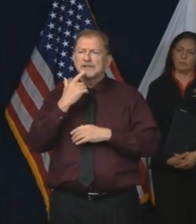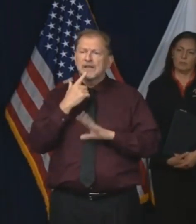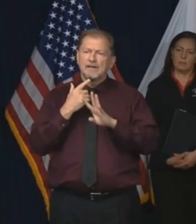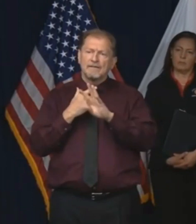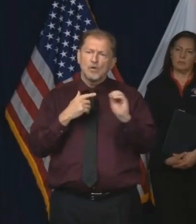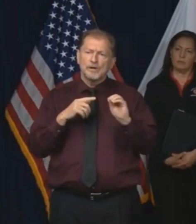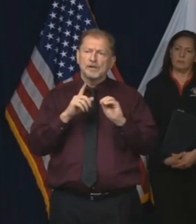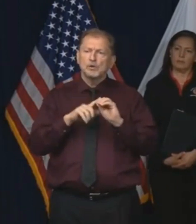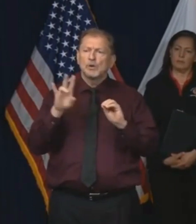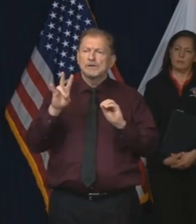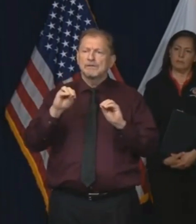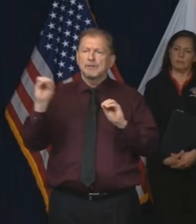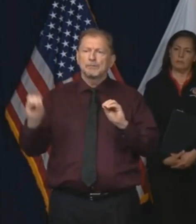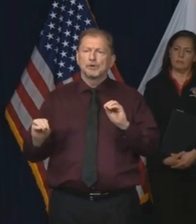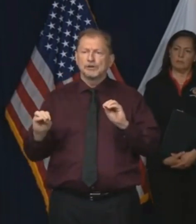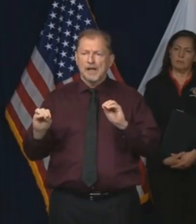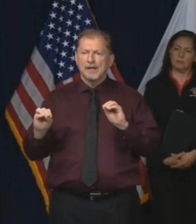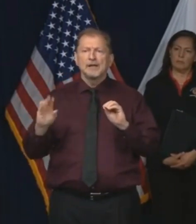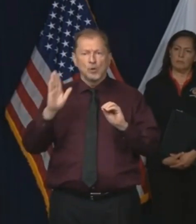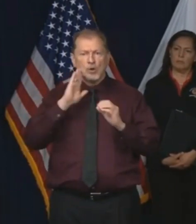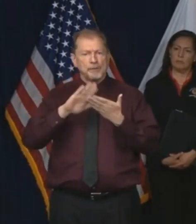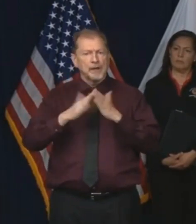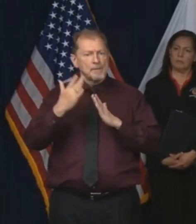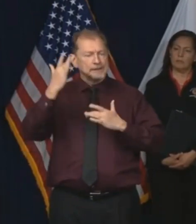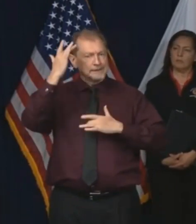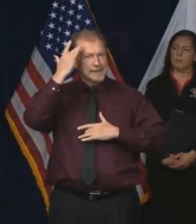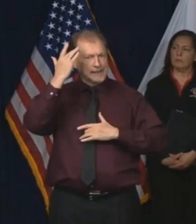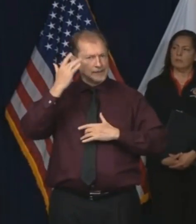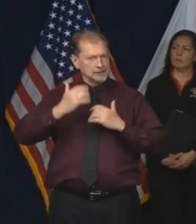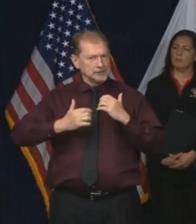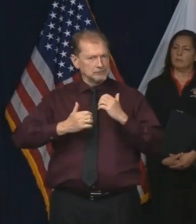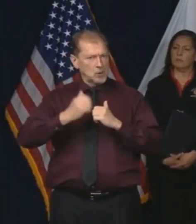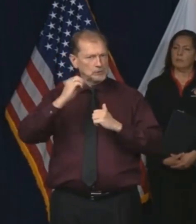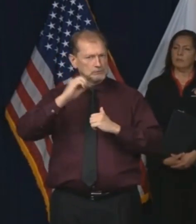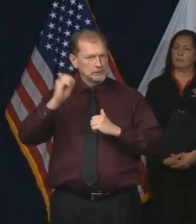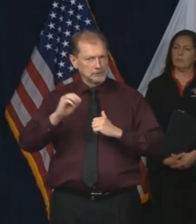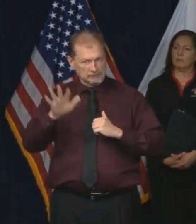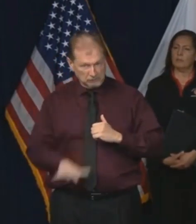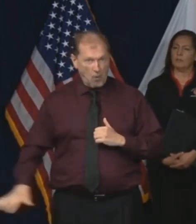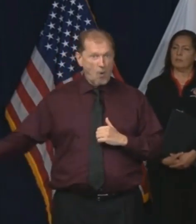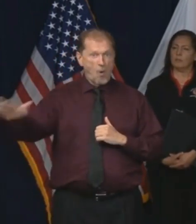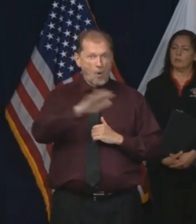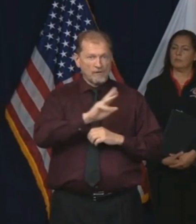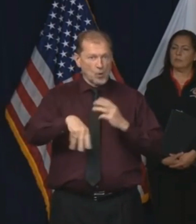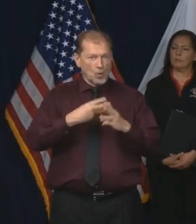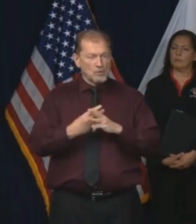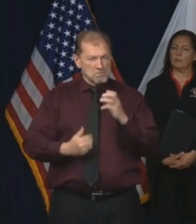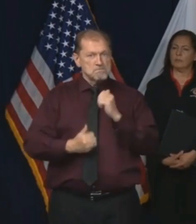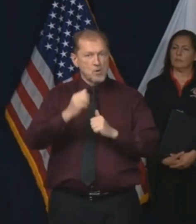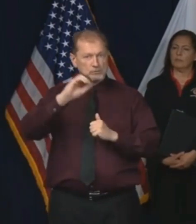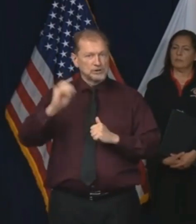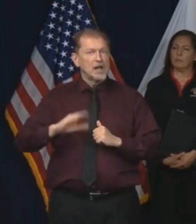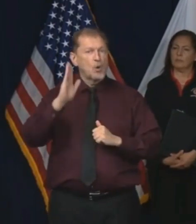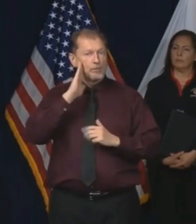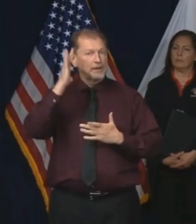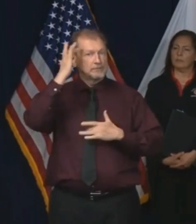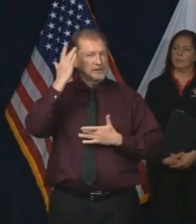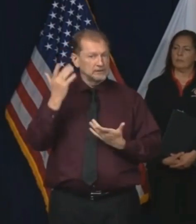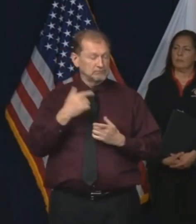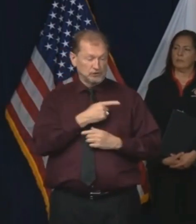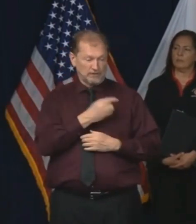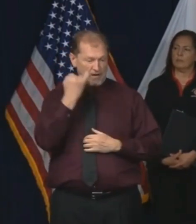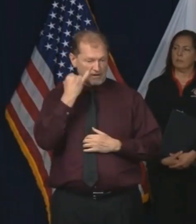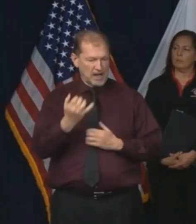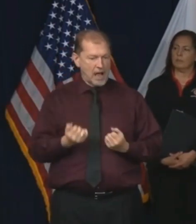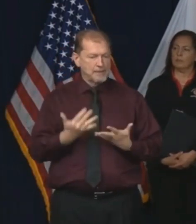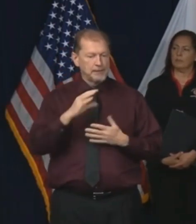percent of the world's population would ultimately come down with COVID-19. Do you have any determination as to what percentage of Illinoisans